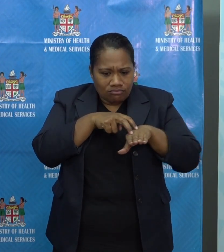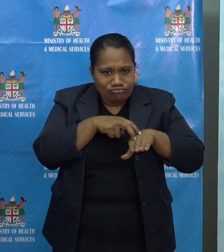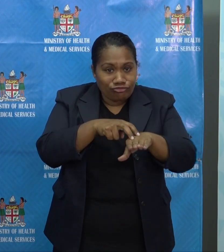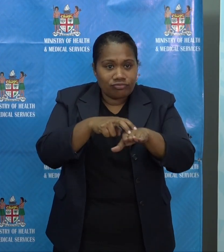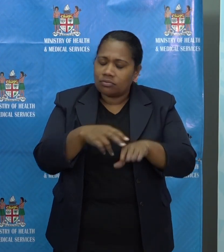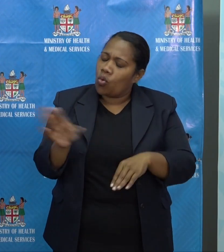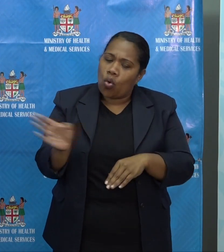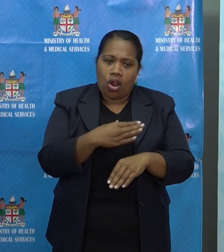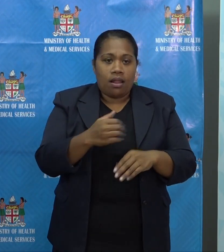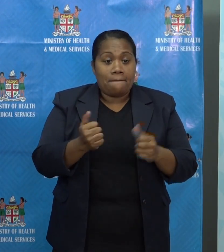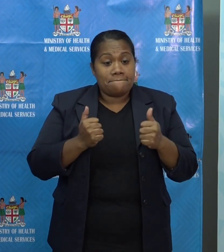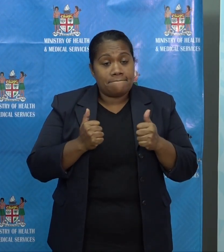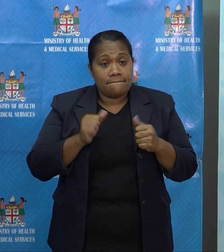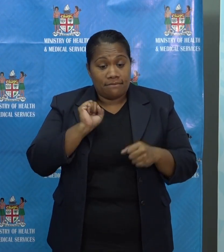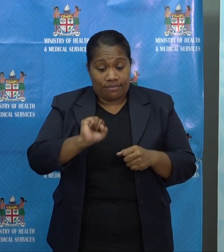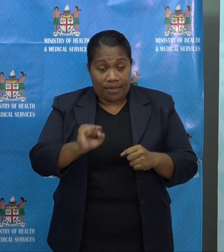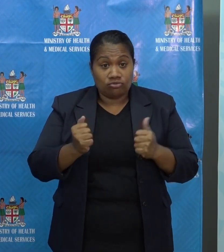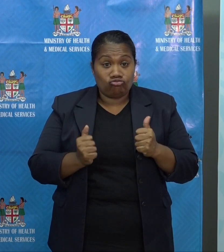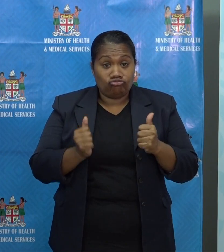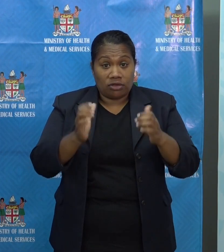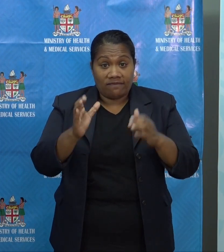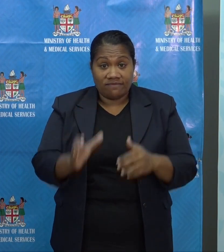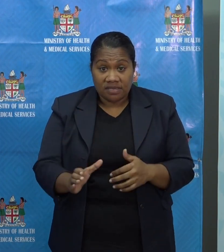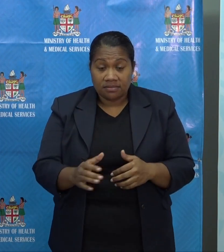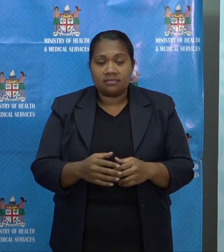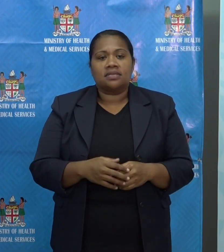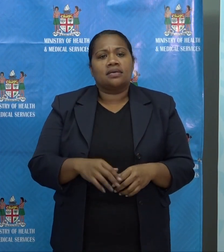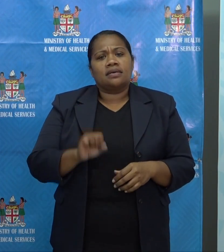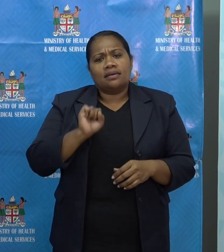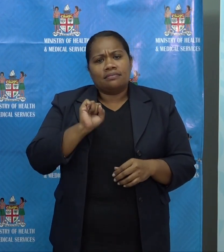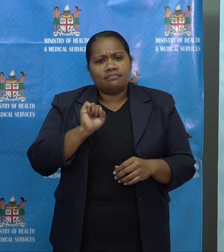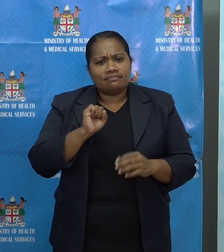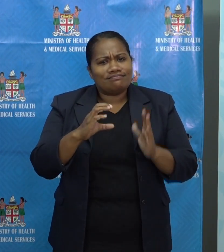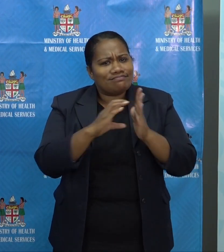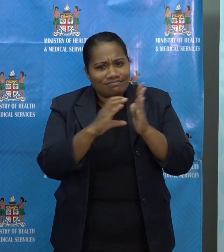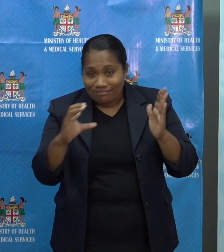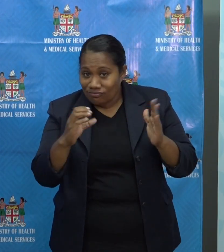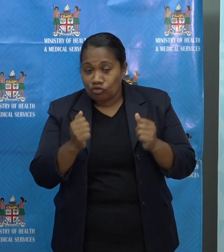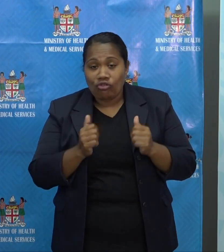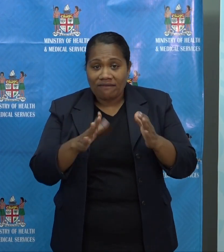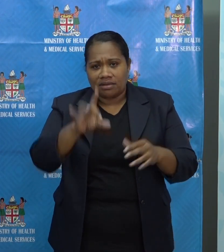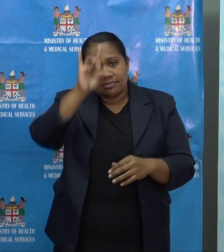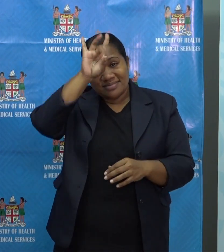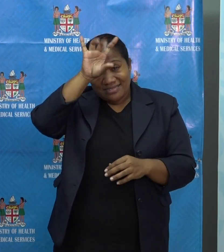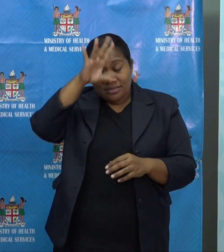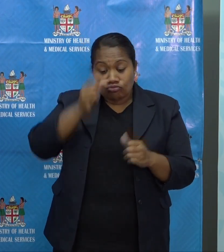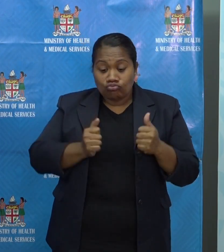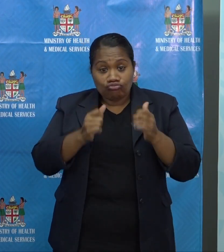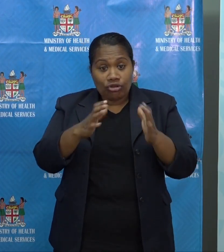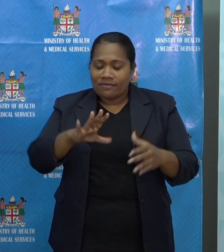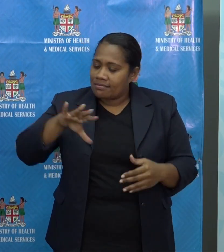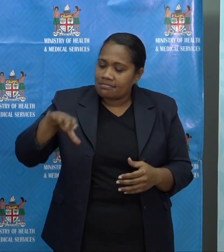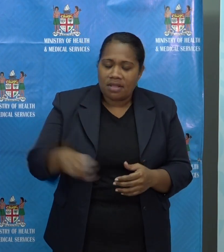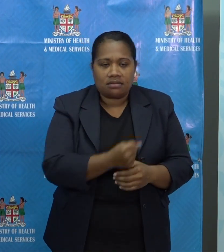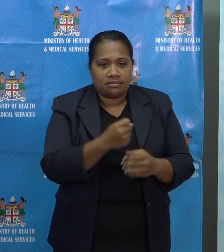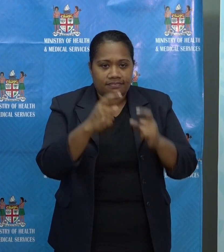or bus drivers, minibus drivers, taxi drivers must wear masks